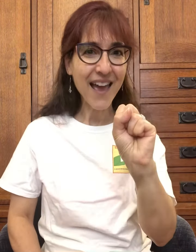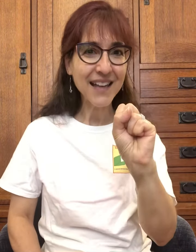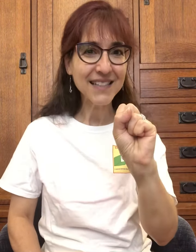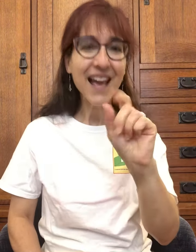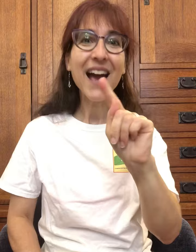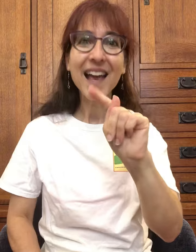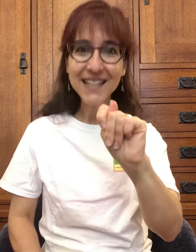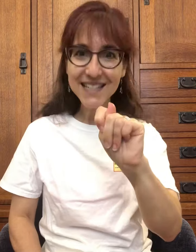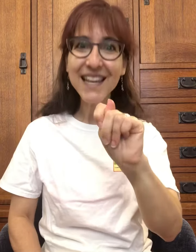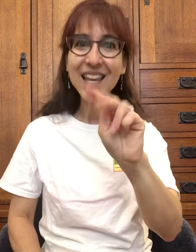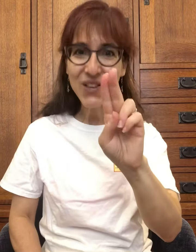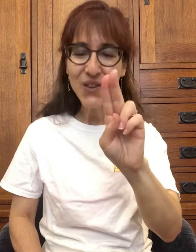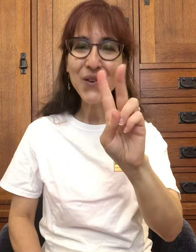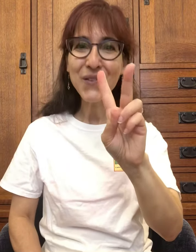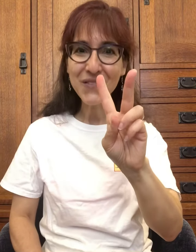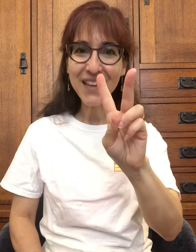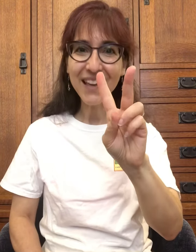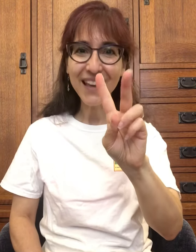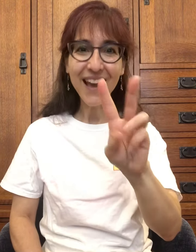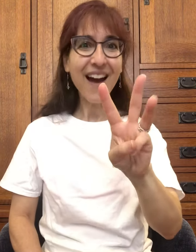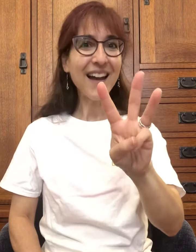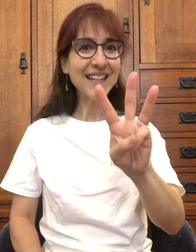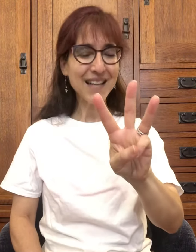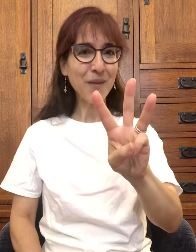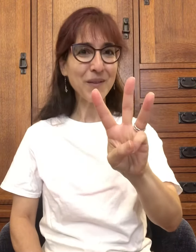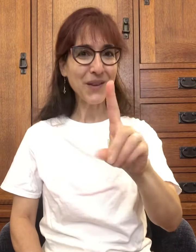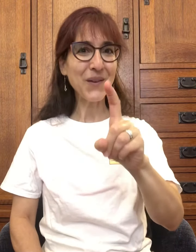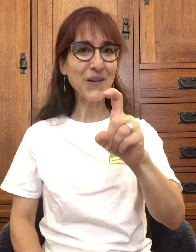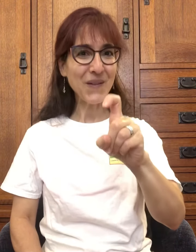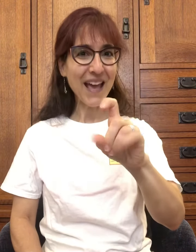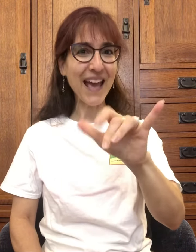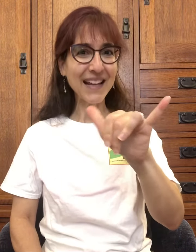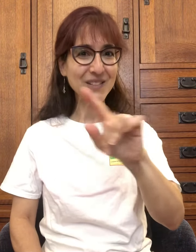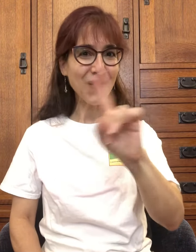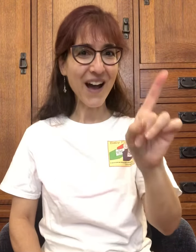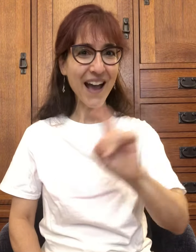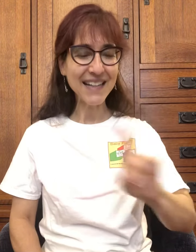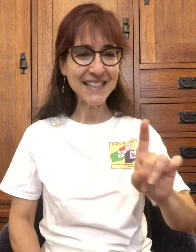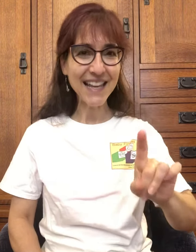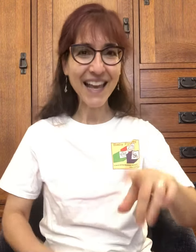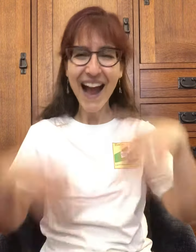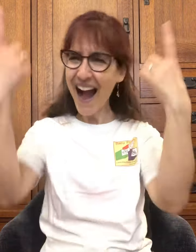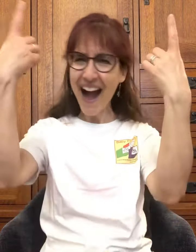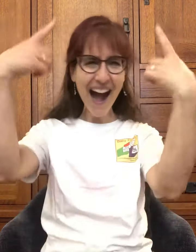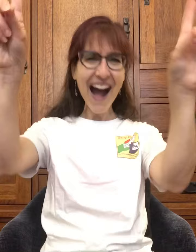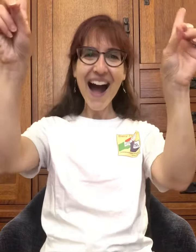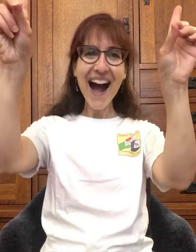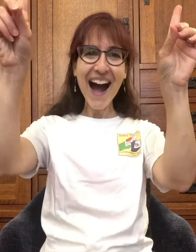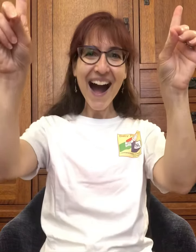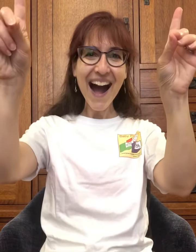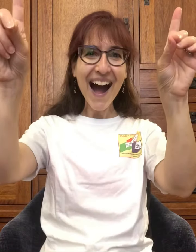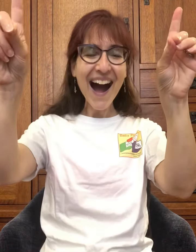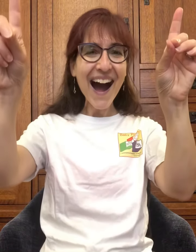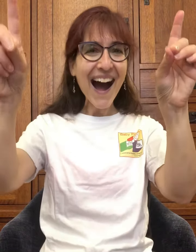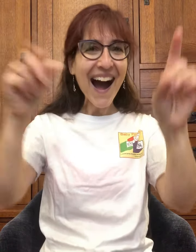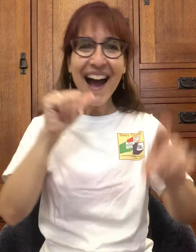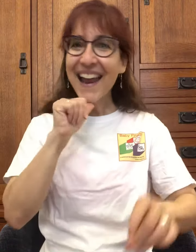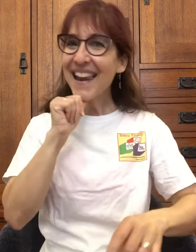S, T, U, V, W, X, Y, Z. You've got it! It's not so